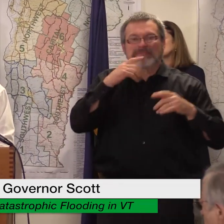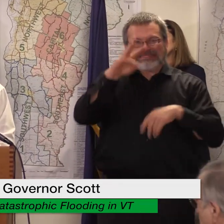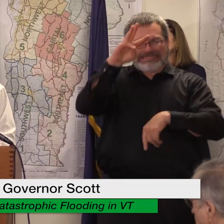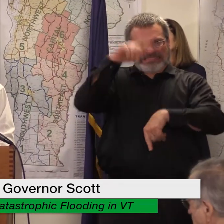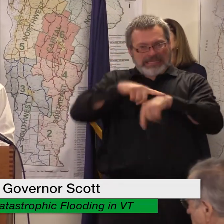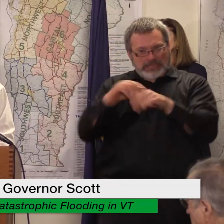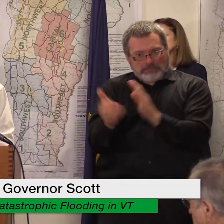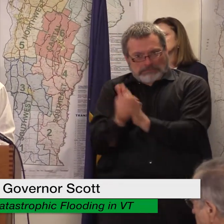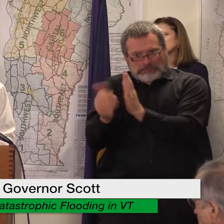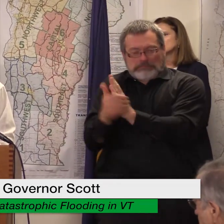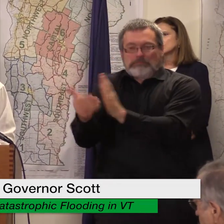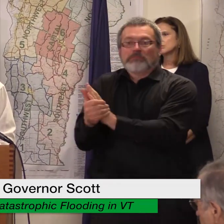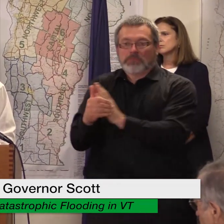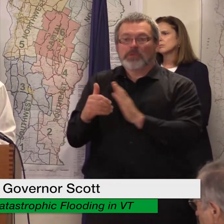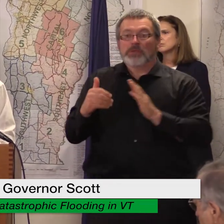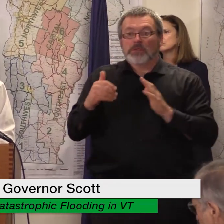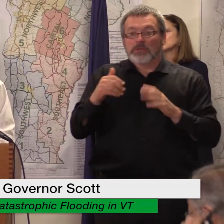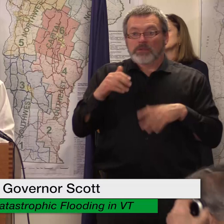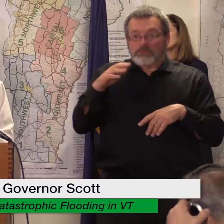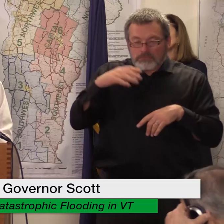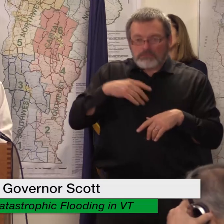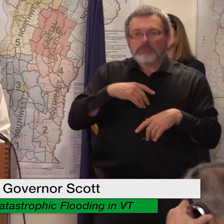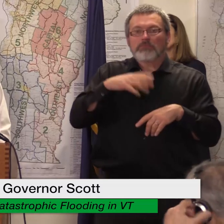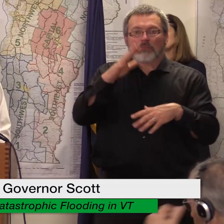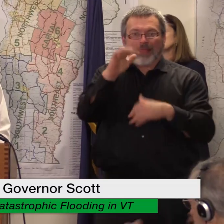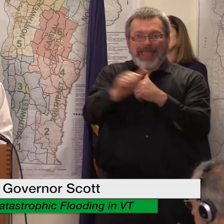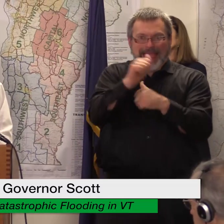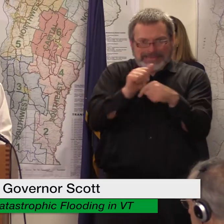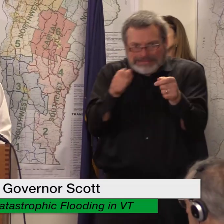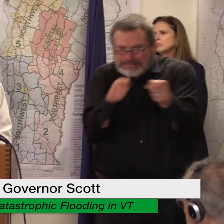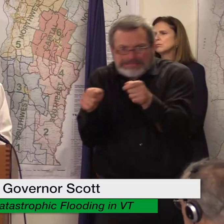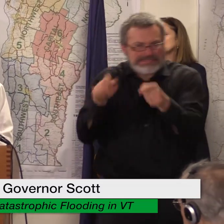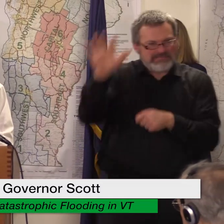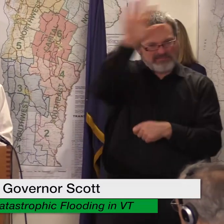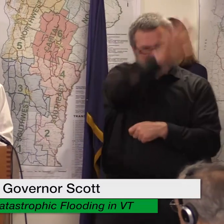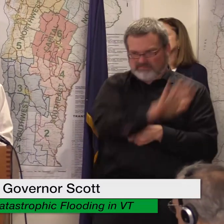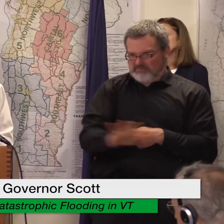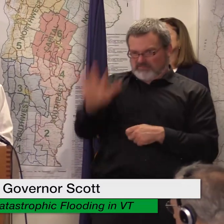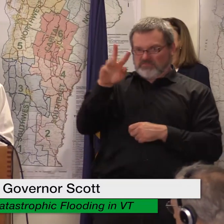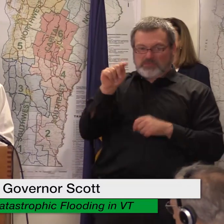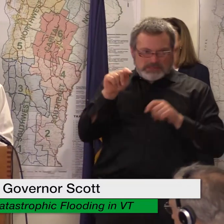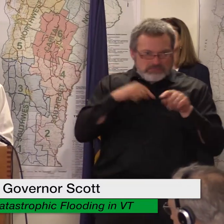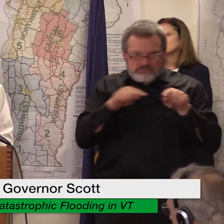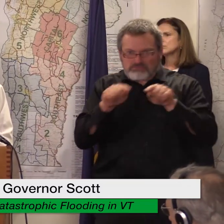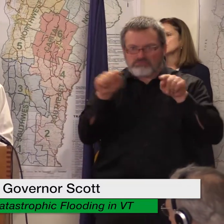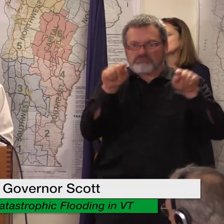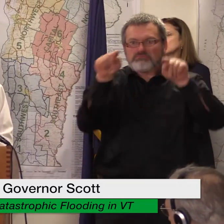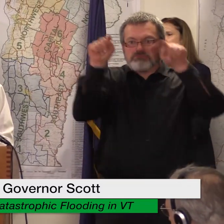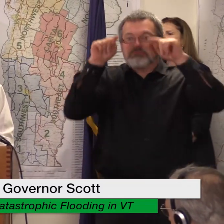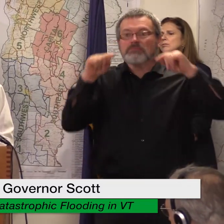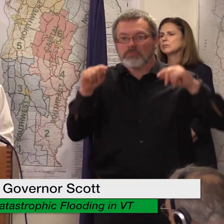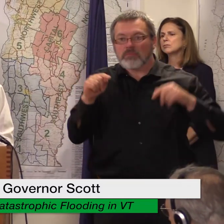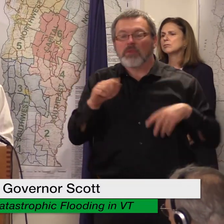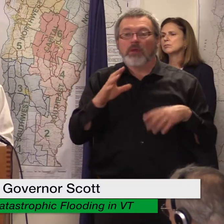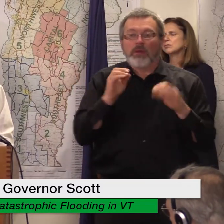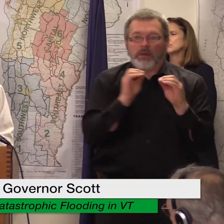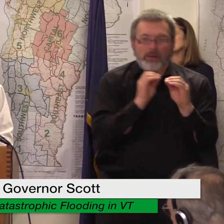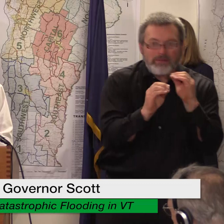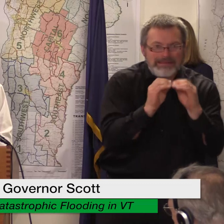for hazard mitigation statewide to assist vermont in preparing its infrastructure for future storms